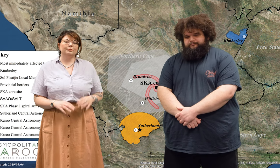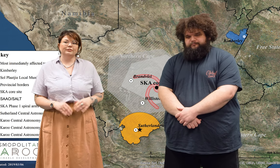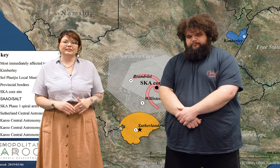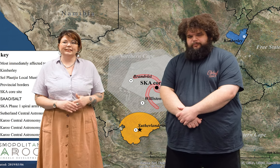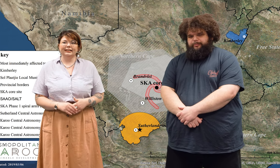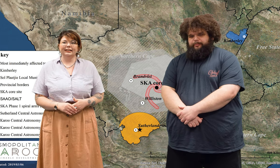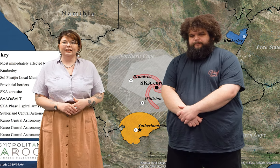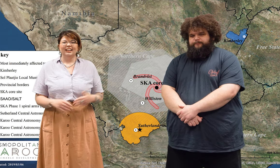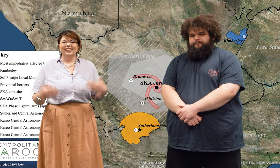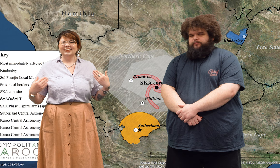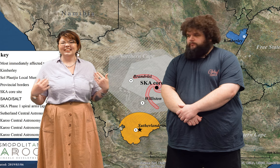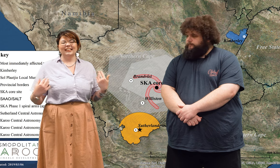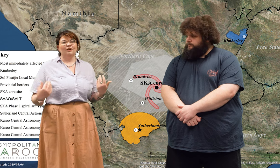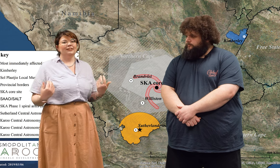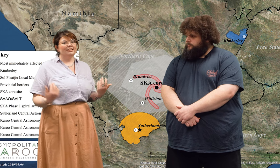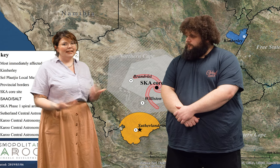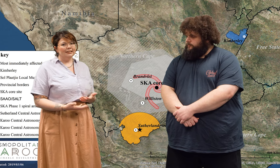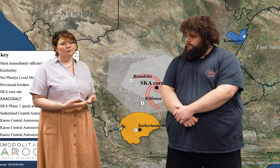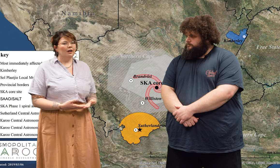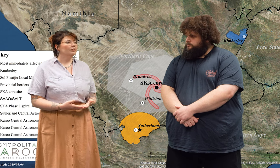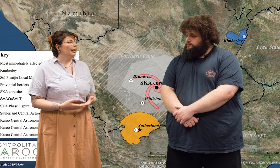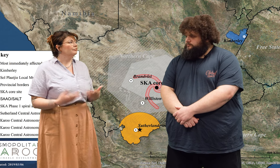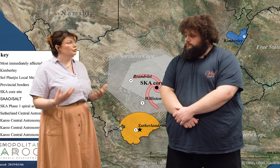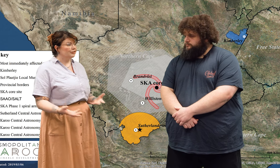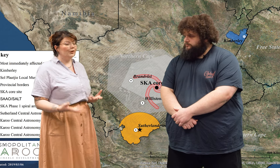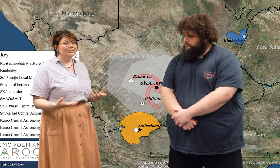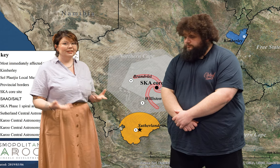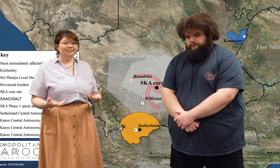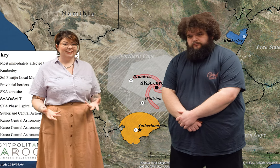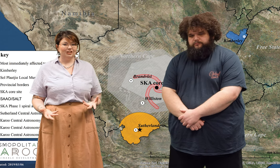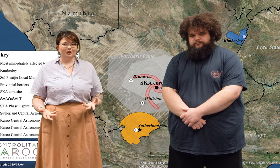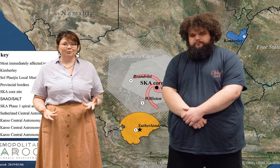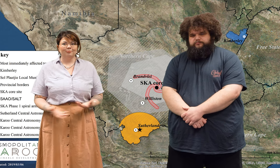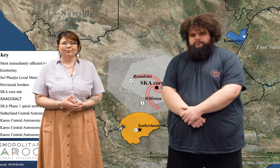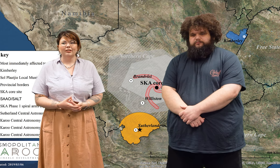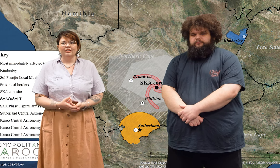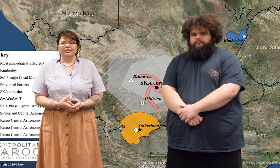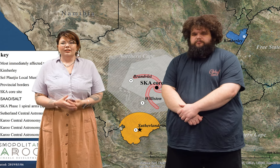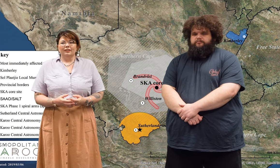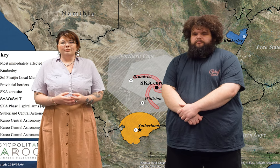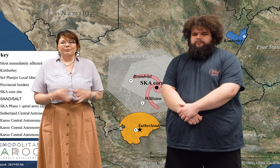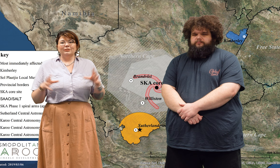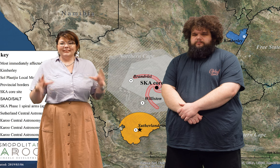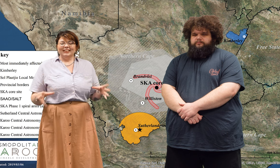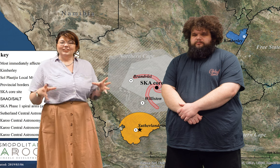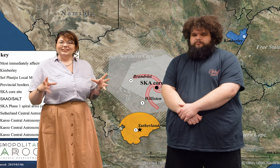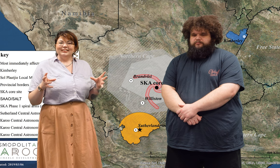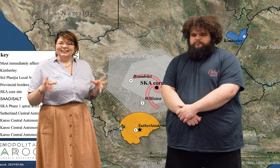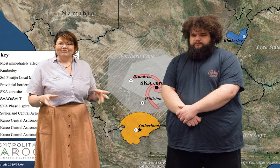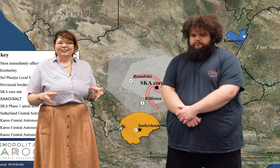previously there. And this is allowing the native wildlife to return to that region. But with such a significant